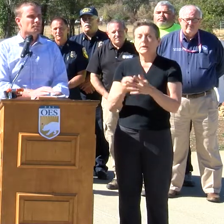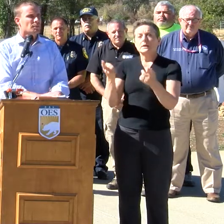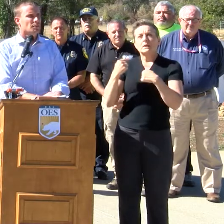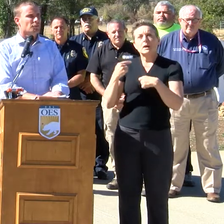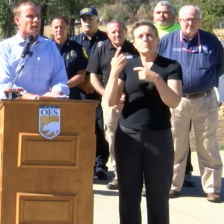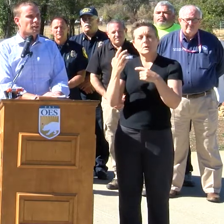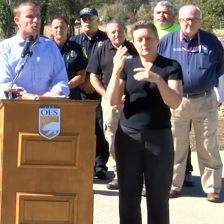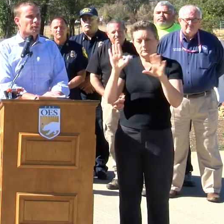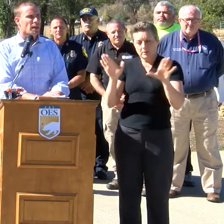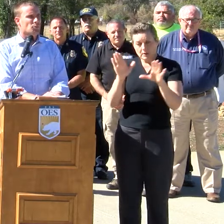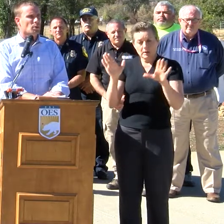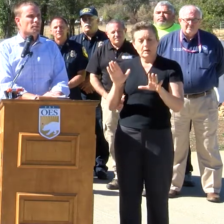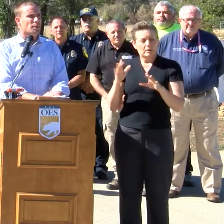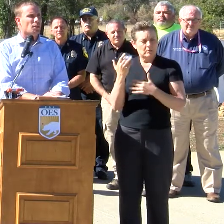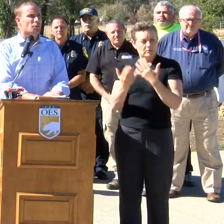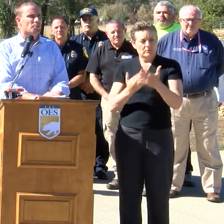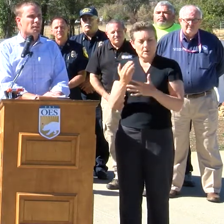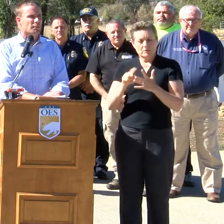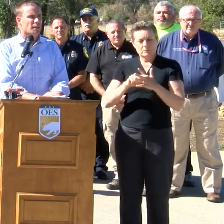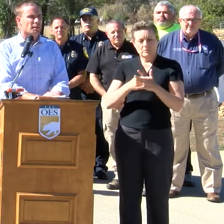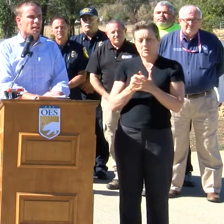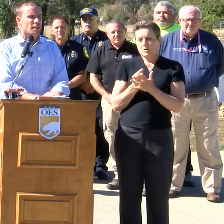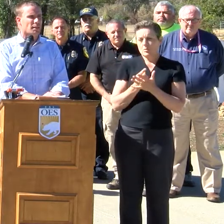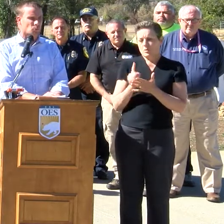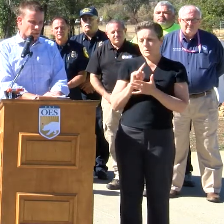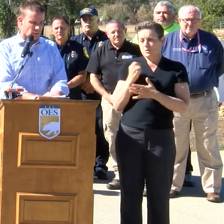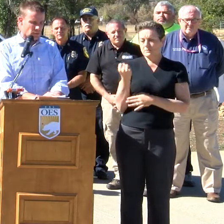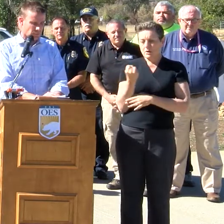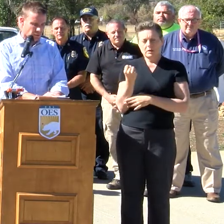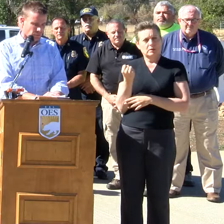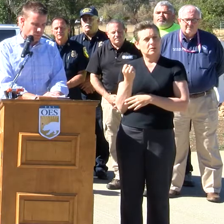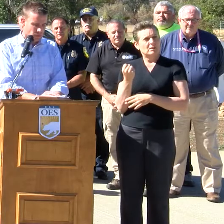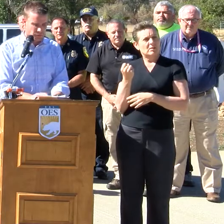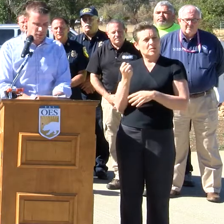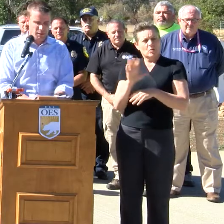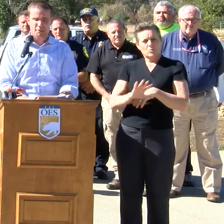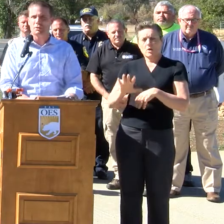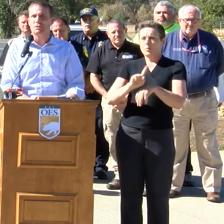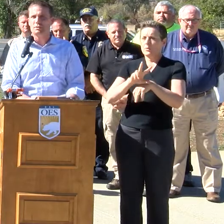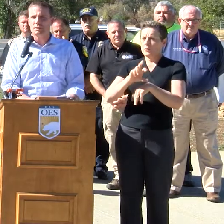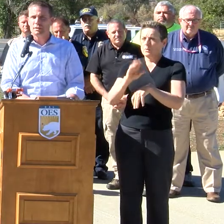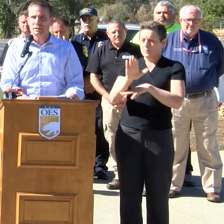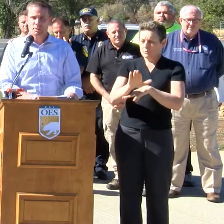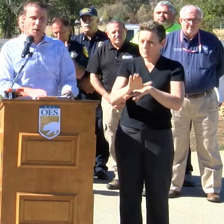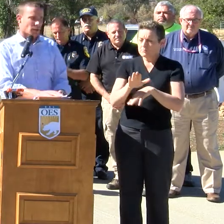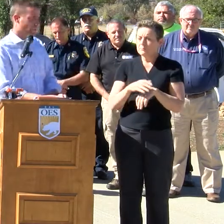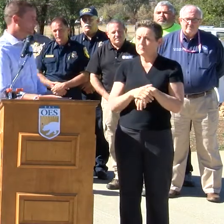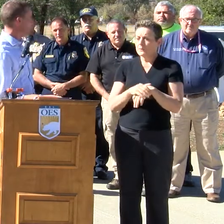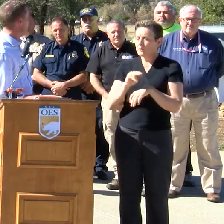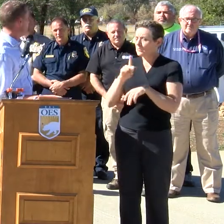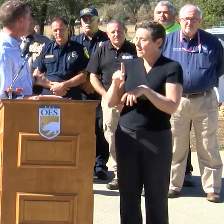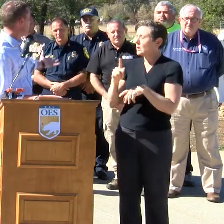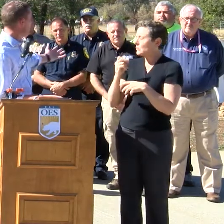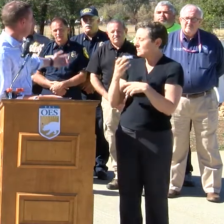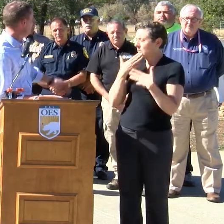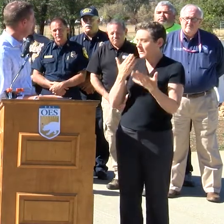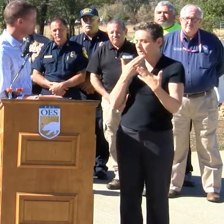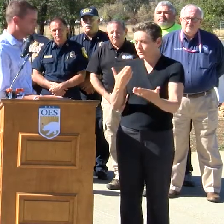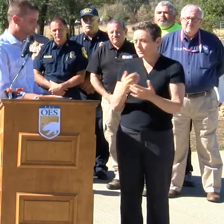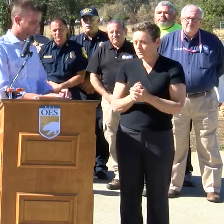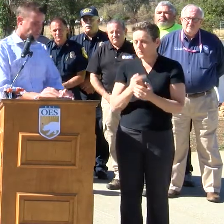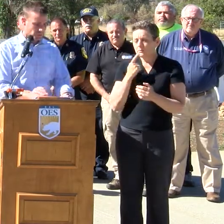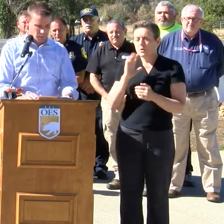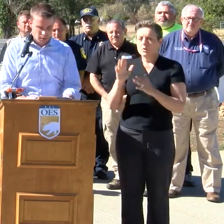Sunday. This fire broke out one week ago this past Saturday at approximately 1.30 in the afternoon. Mark, I want to say thank you